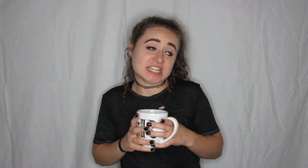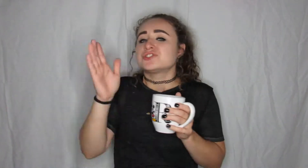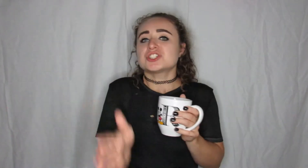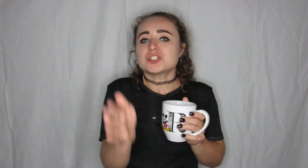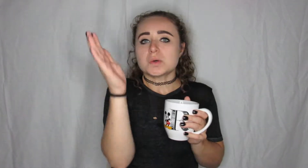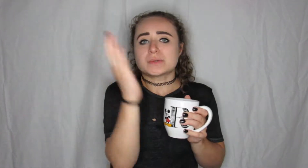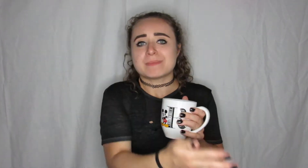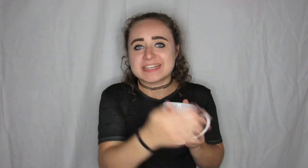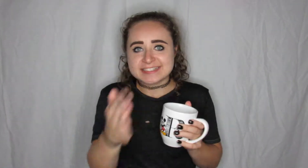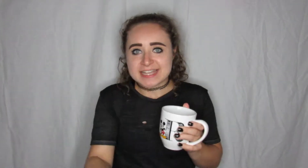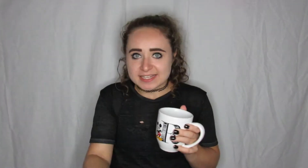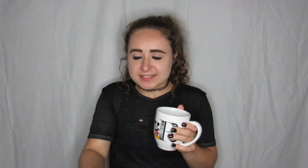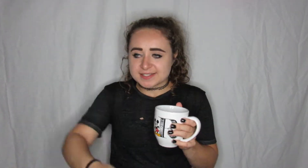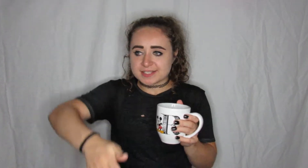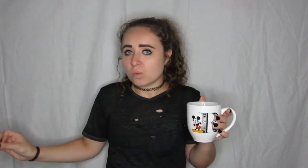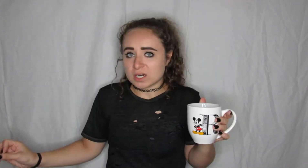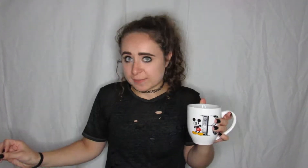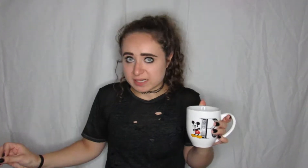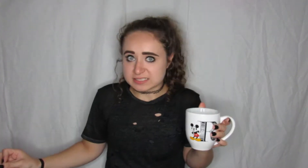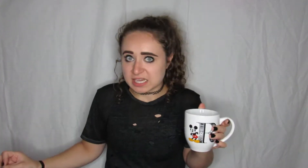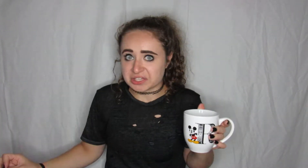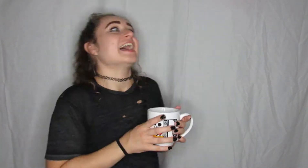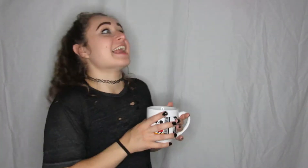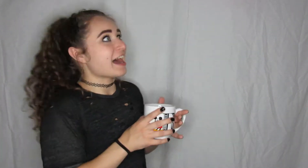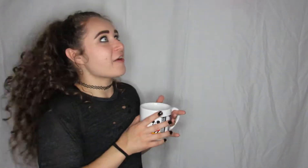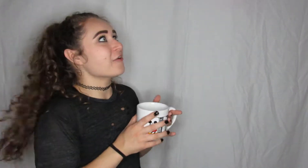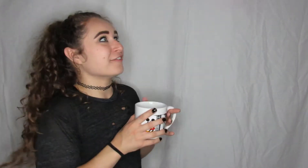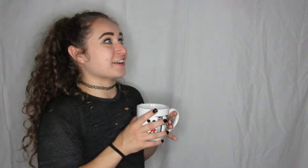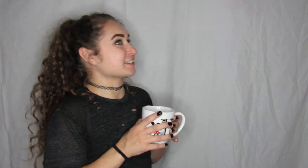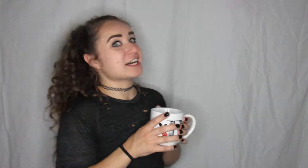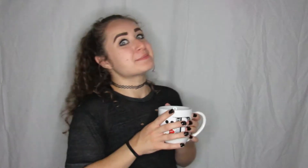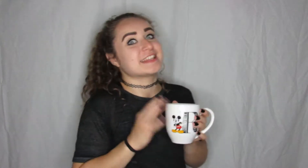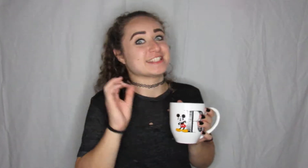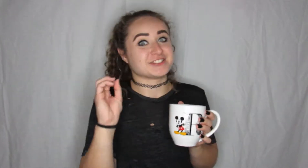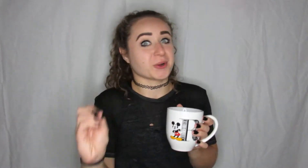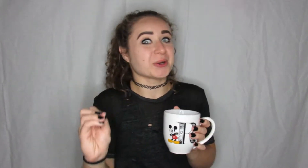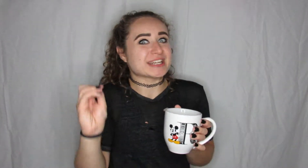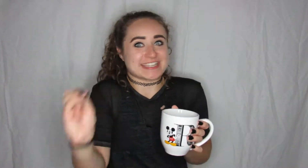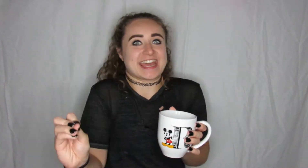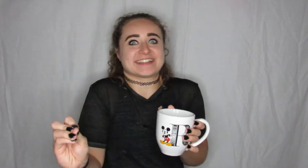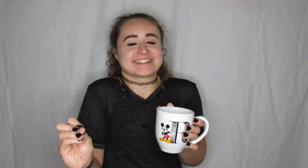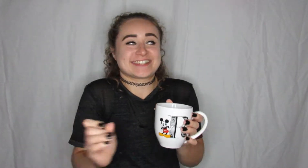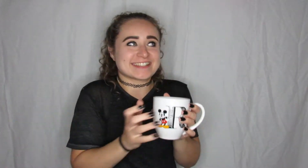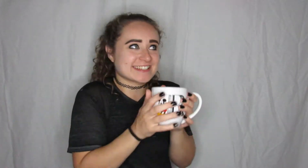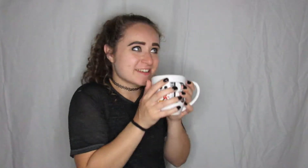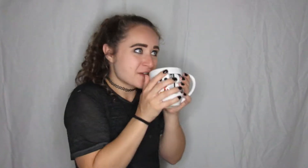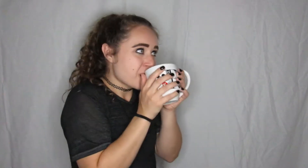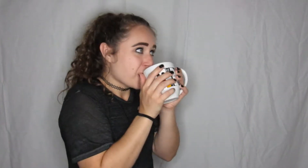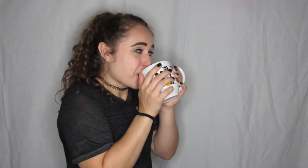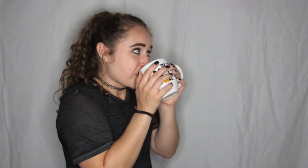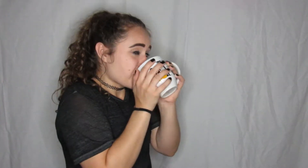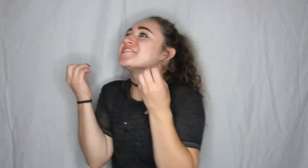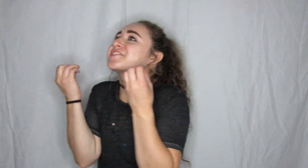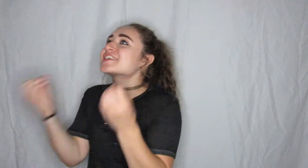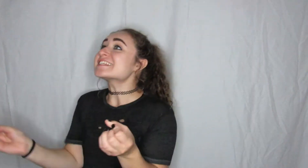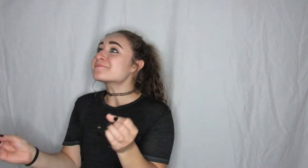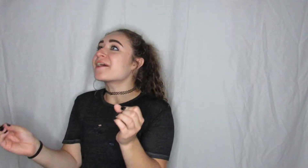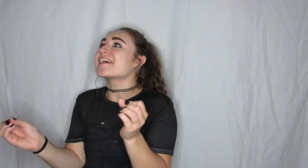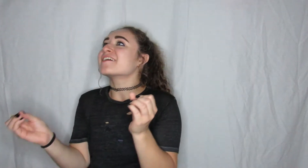just so it makes sense what I'm about to tell you and how fucked up this story gets so this part